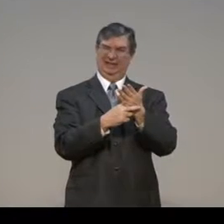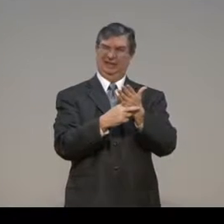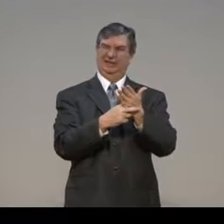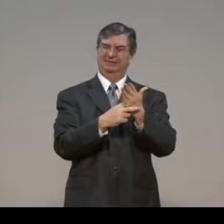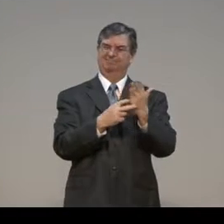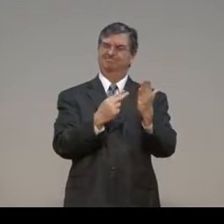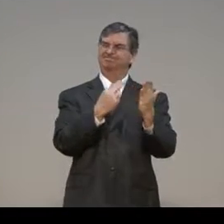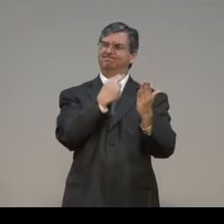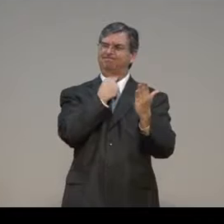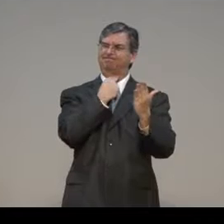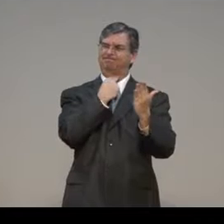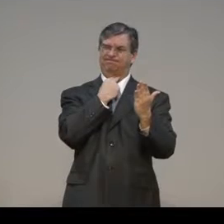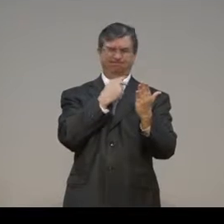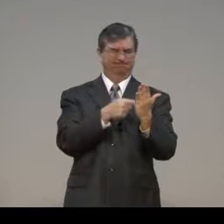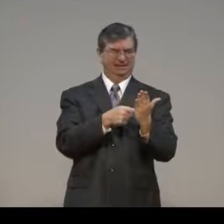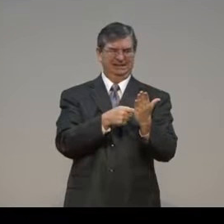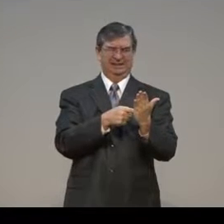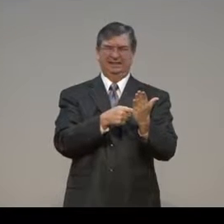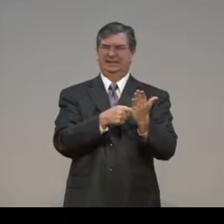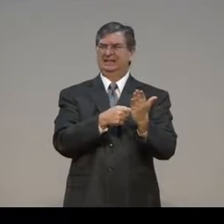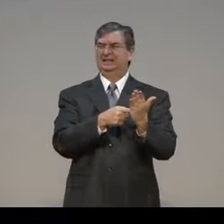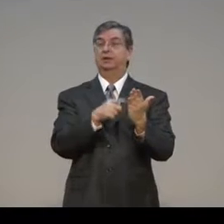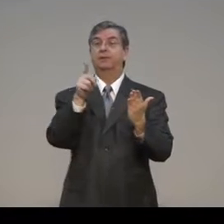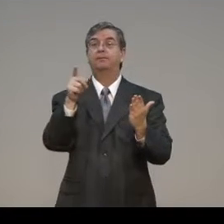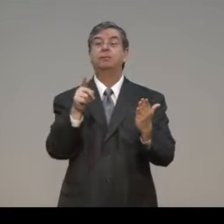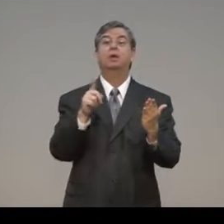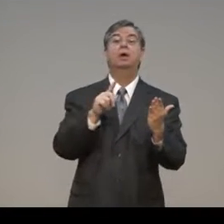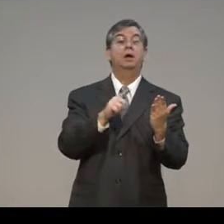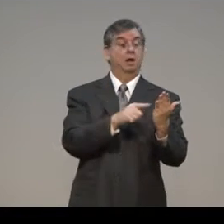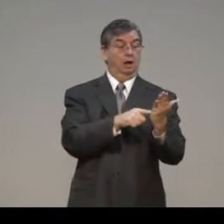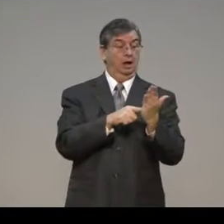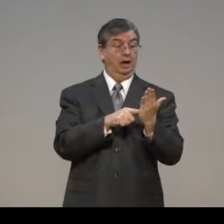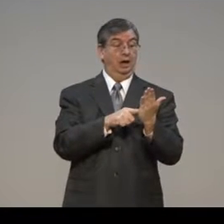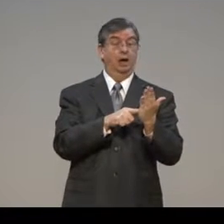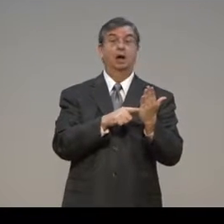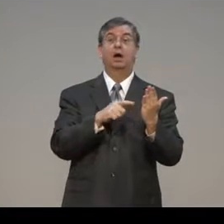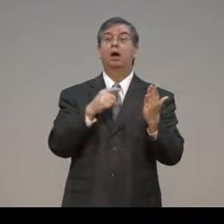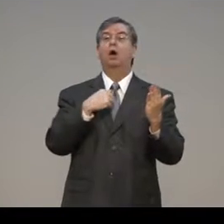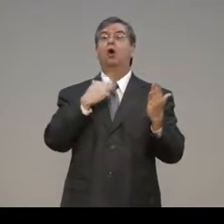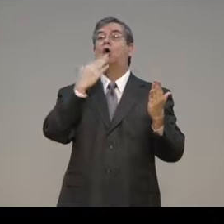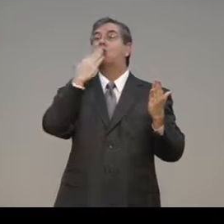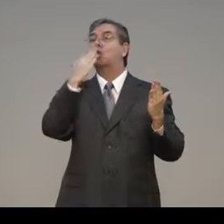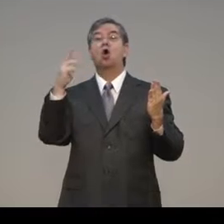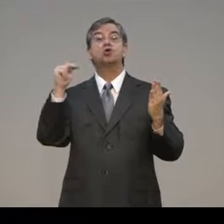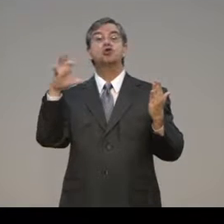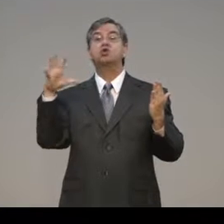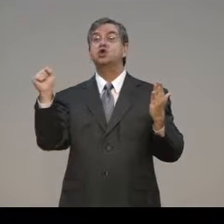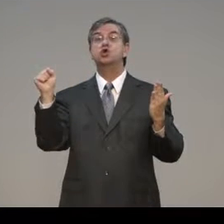history is, criminal history. If they have been law-abiding, then they may just